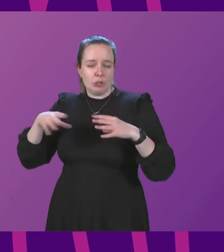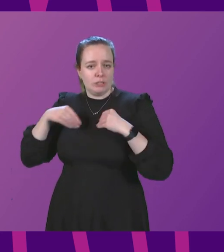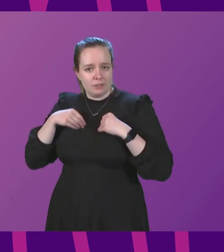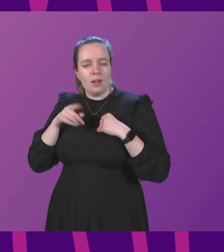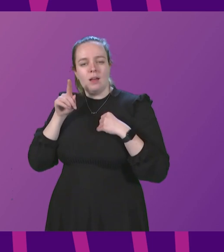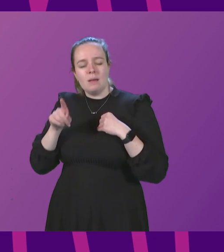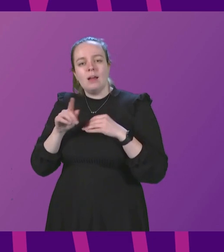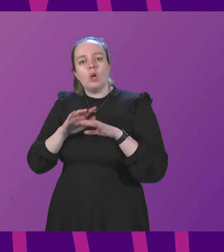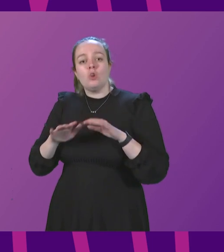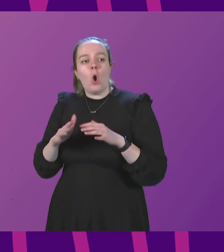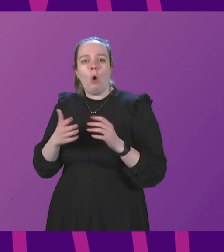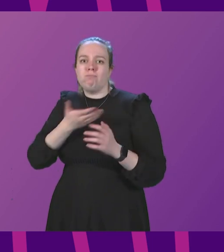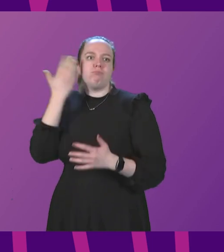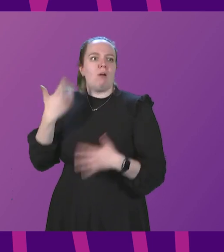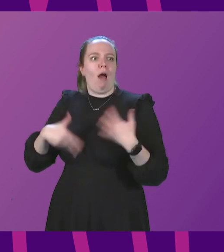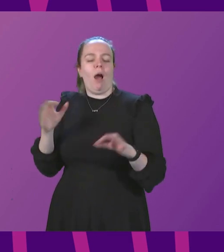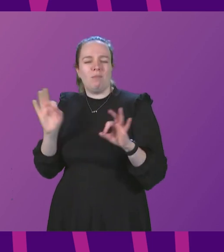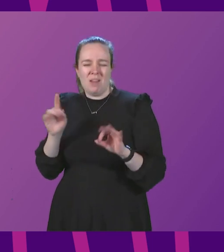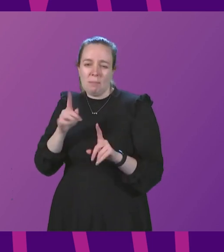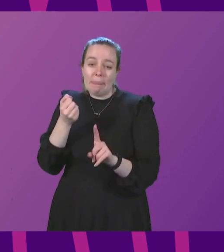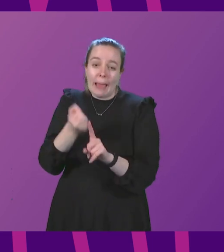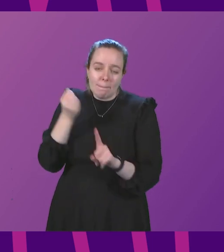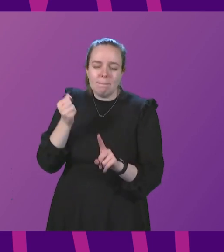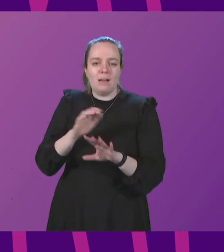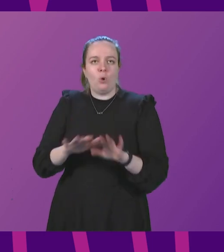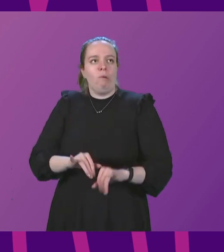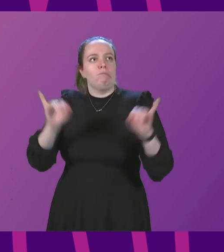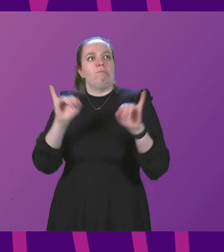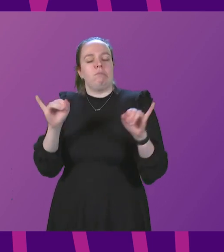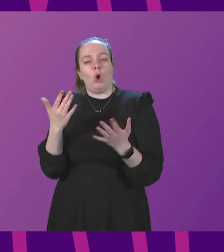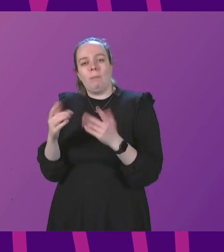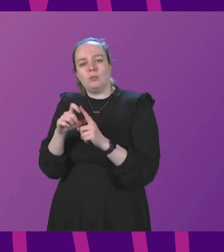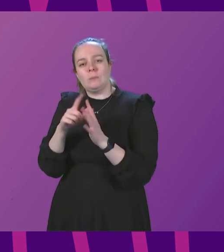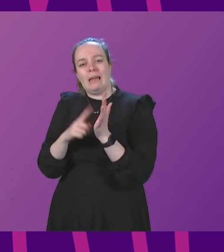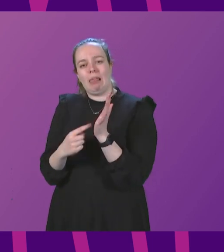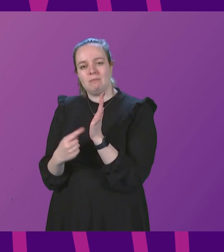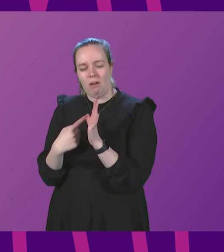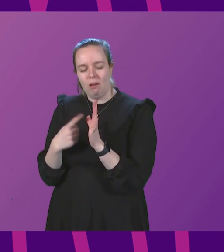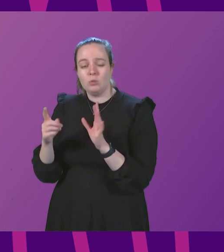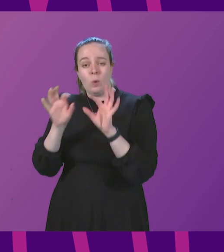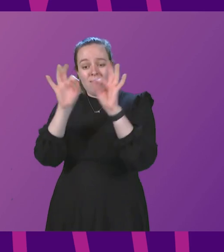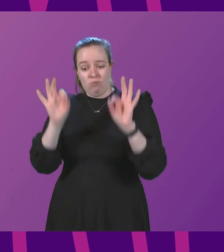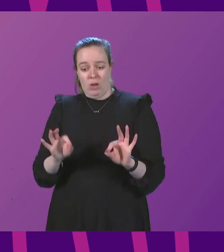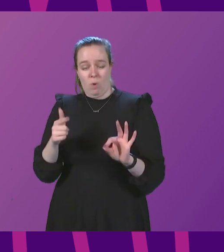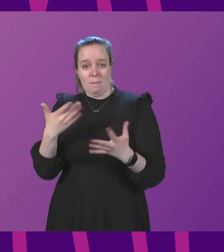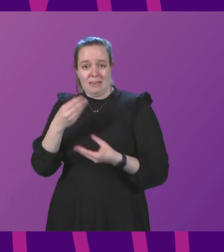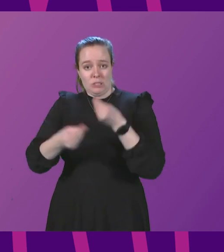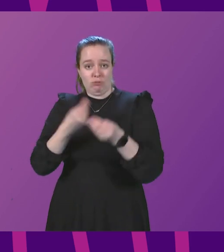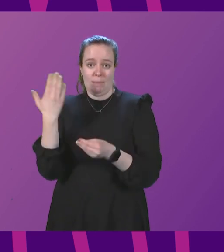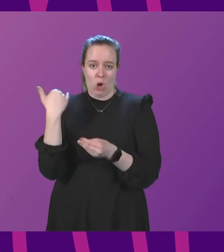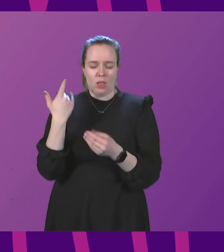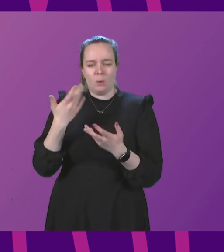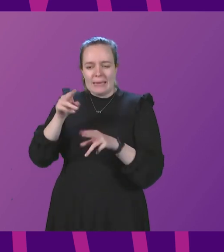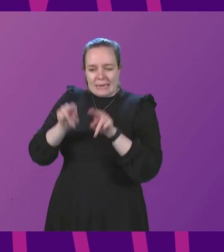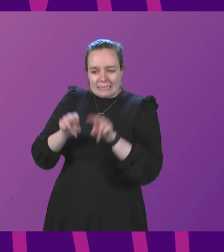while it is far from harmless, its overall impact is less severe than Delta. So, using the framework I described earlier, we assess